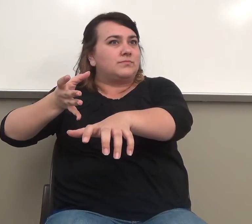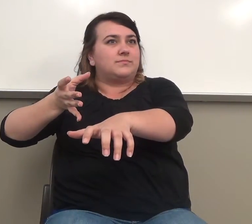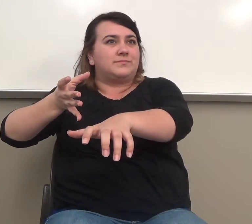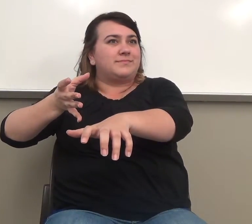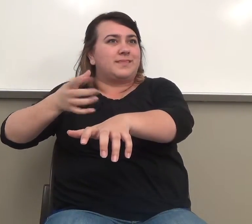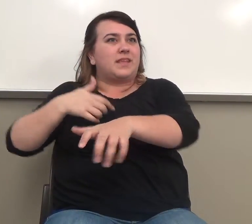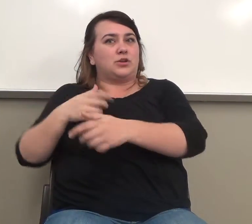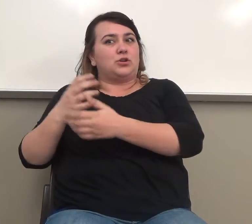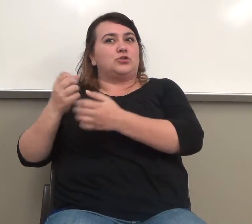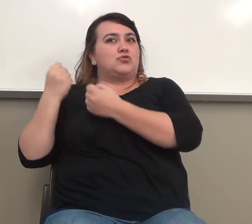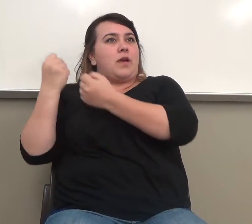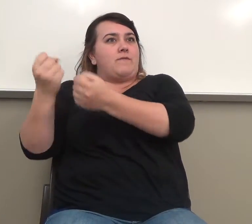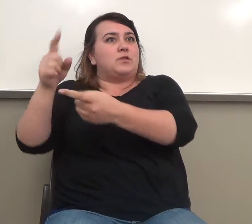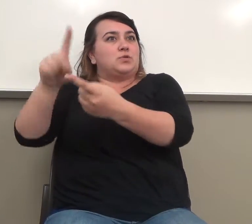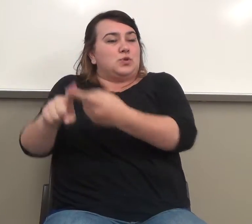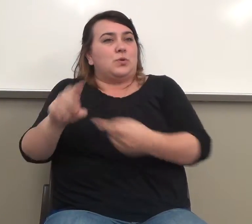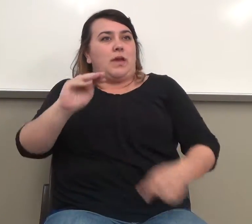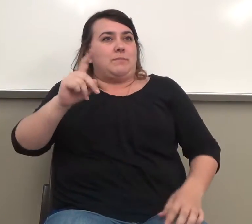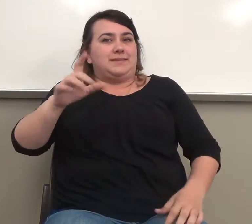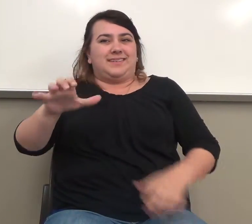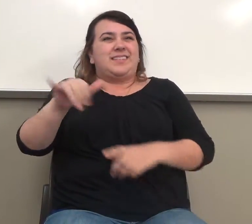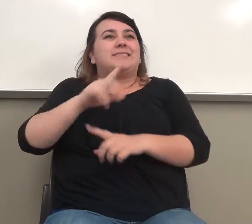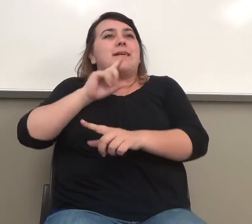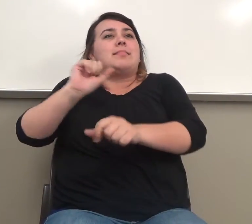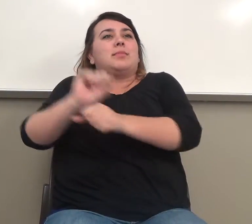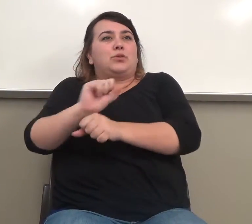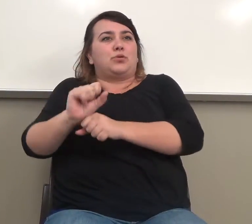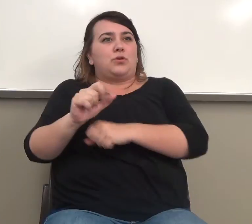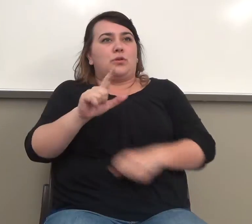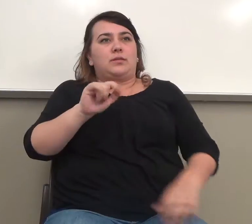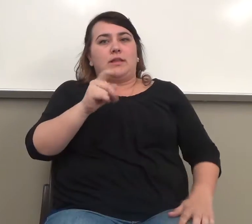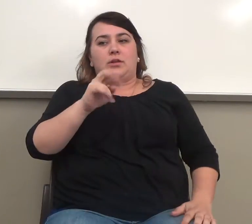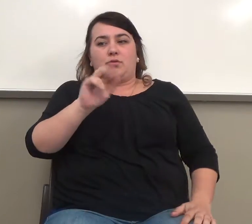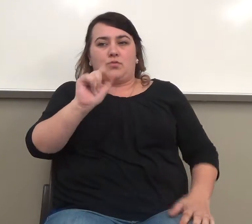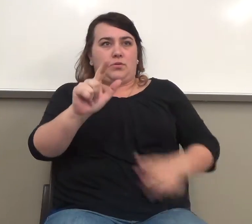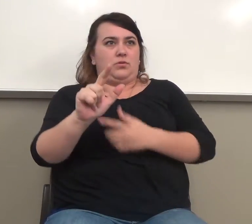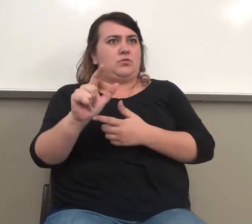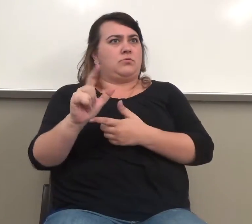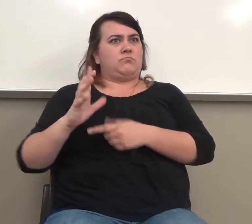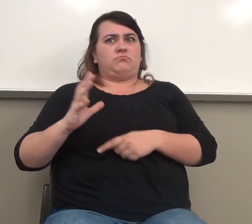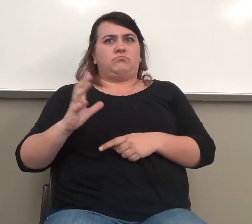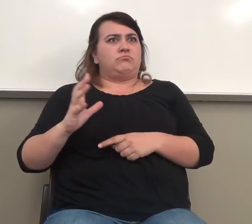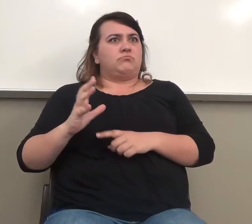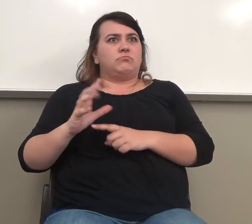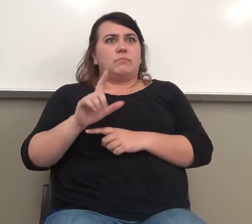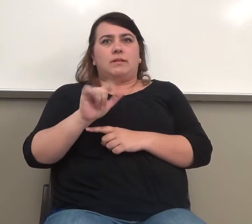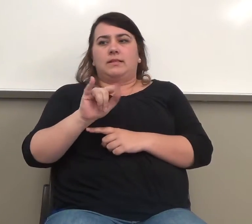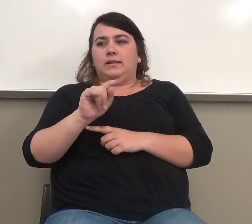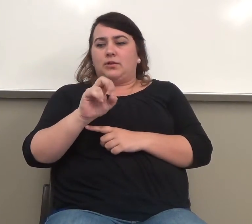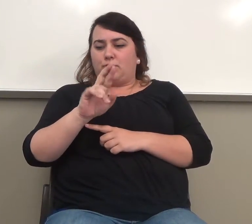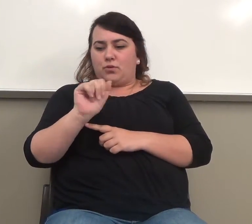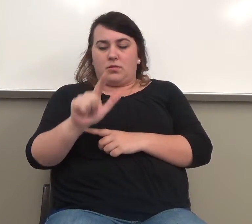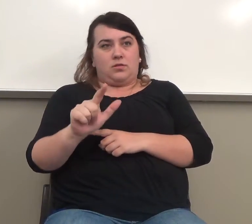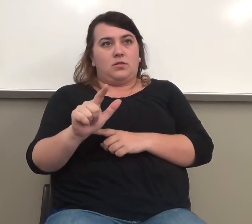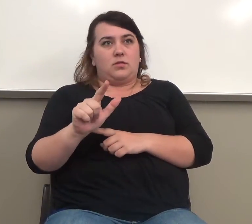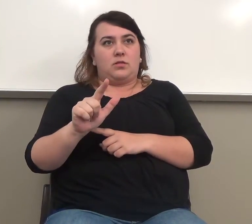Okay? This is literal, and this is perfect. She took it literally. She said, I'm going to talk about